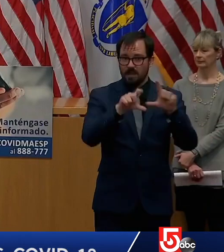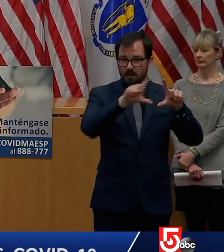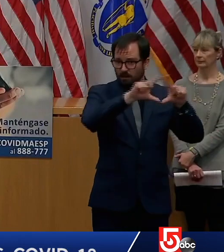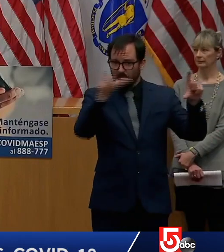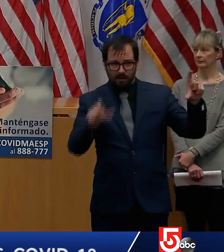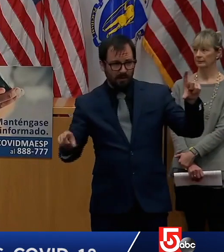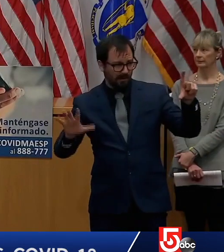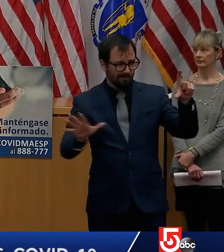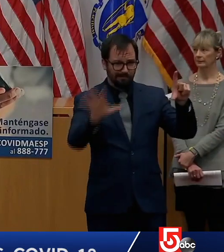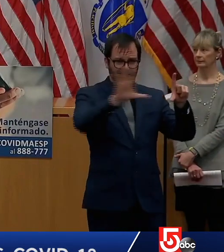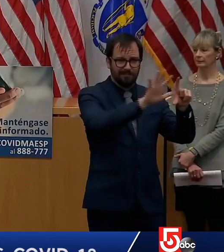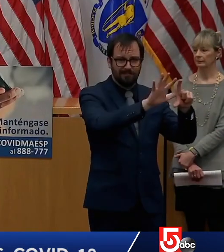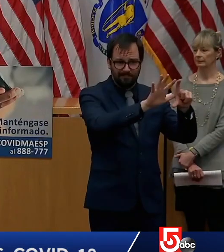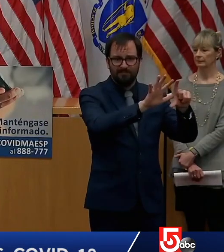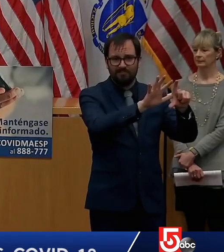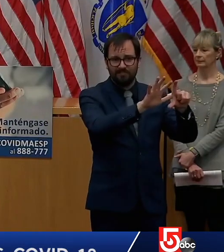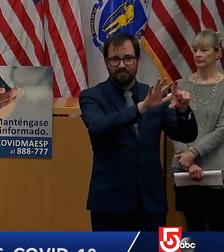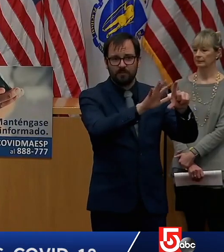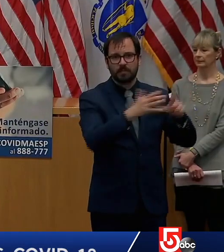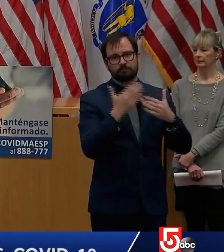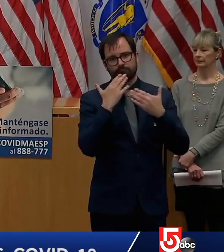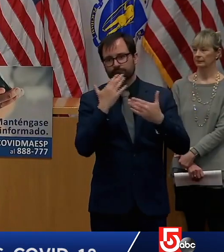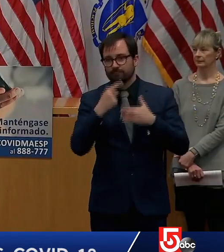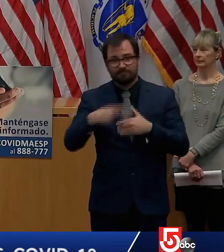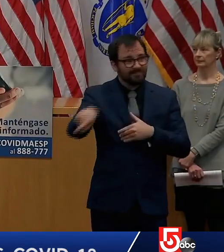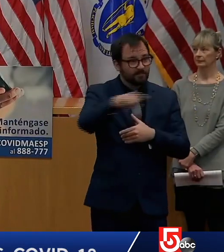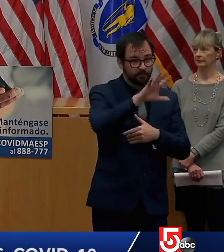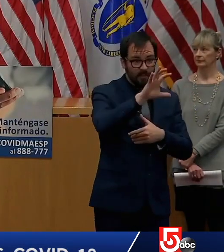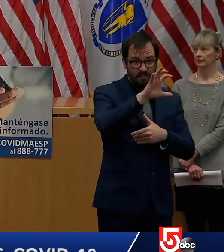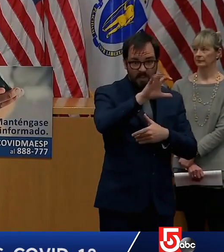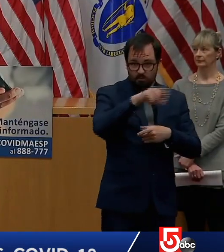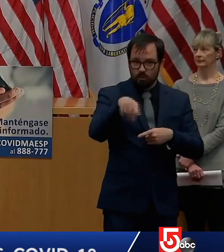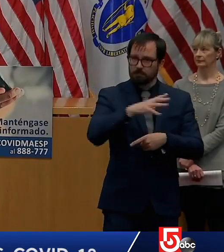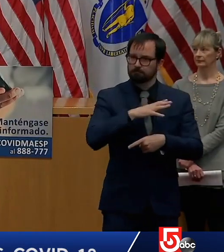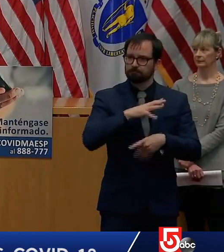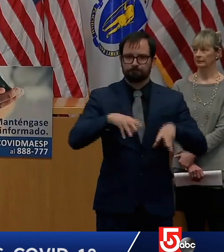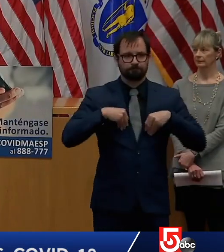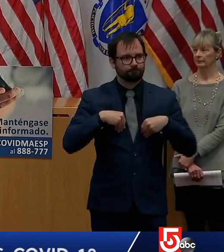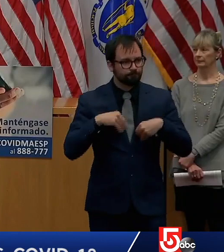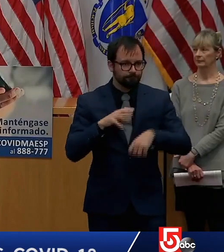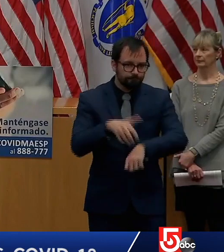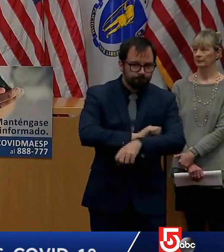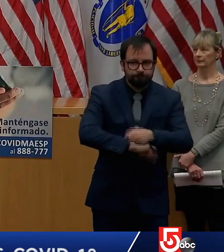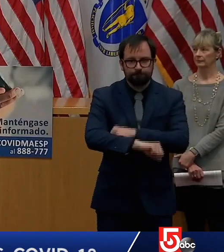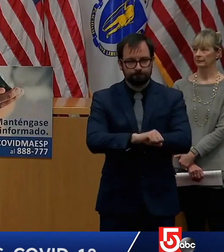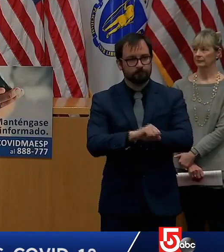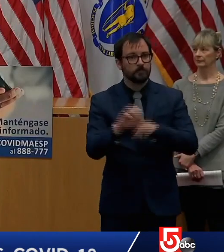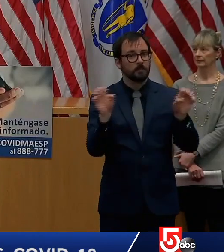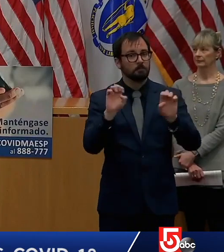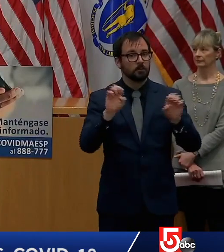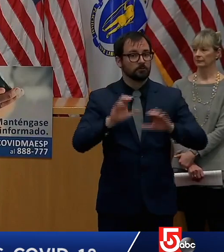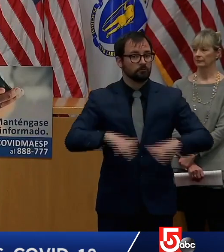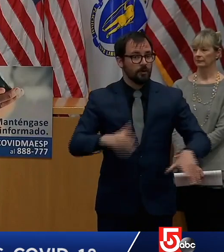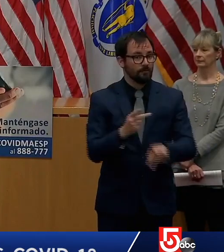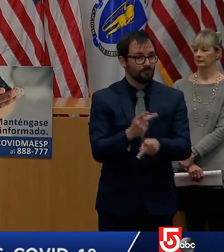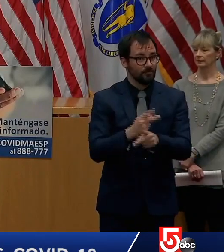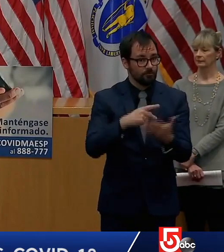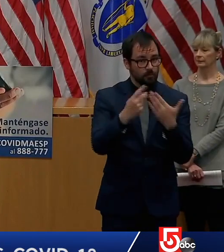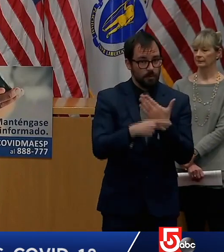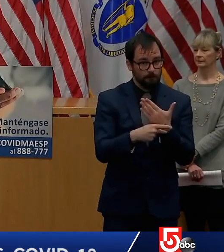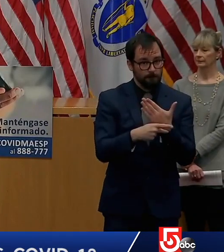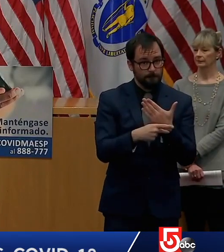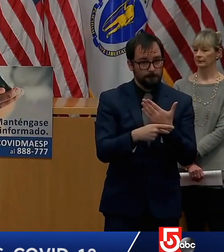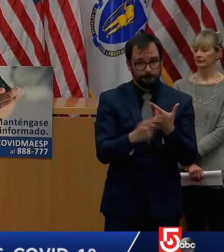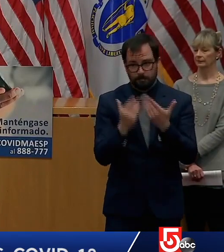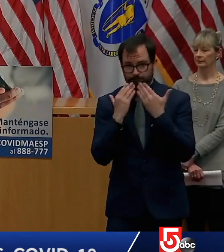stepped up to participate in this program the department will continue to pay subsidies to child care providers based on their pre